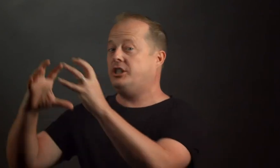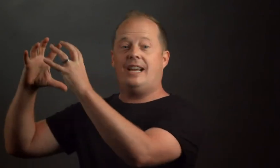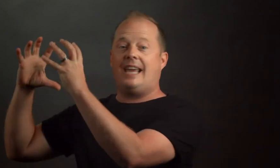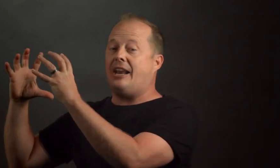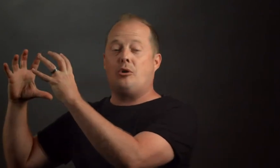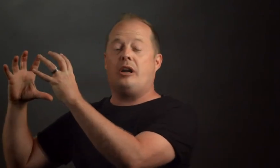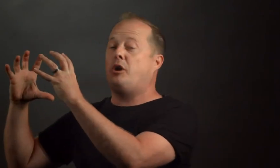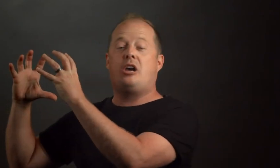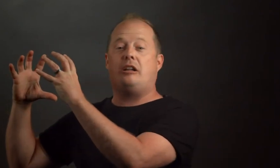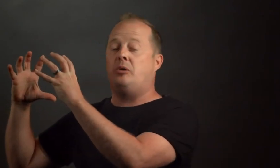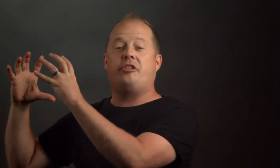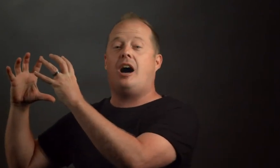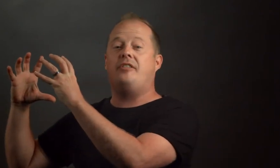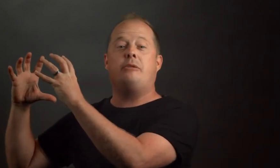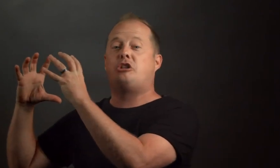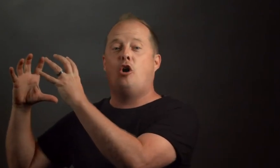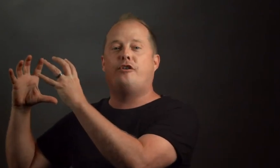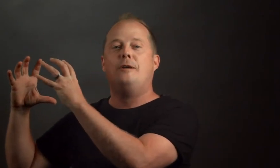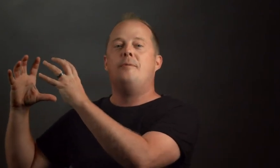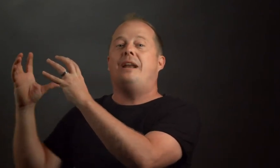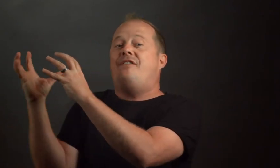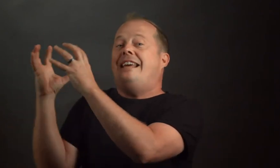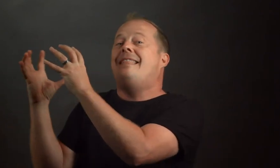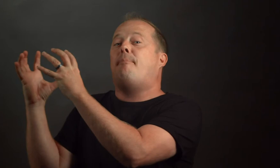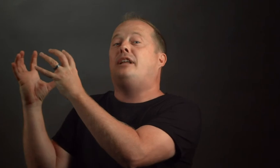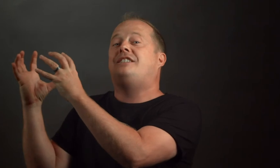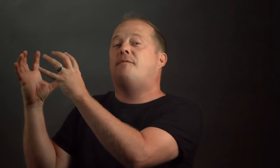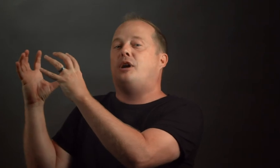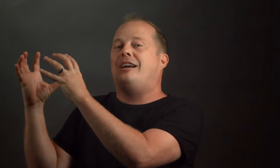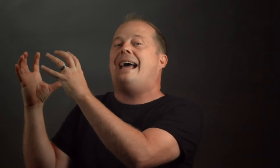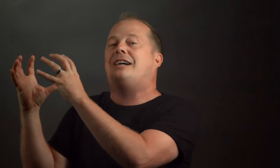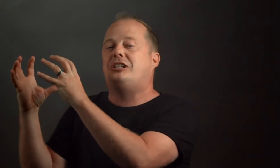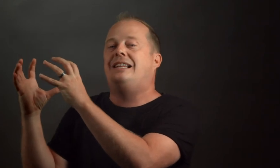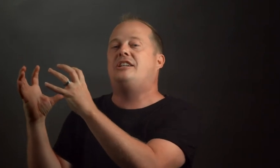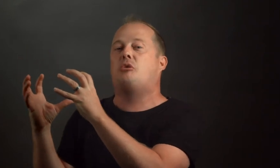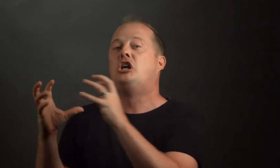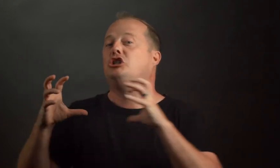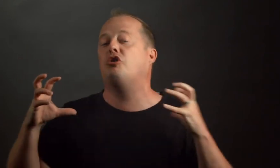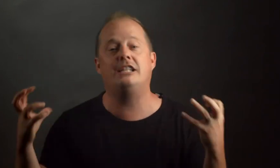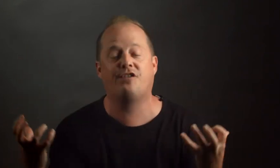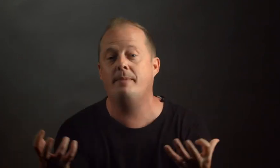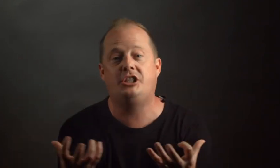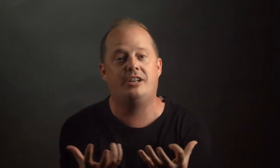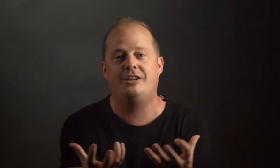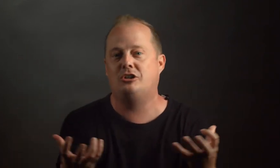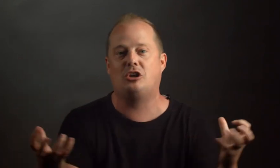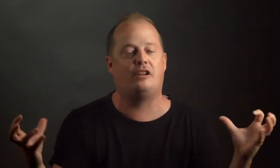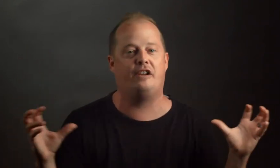just a category where you got alone with god and then it was over but if in that place of prayer it actually led towards transformation in your circle of